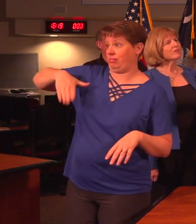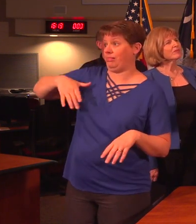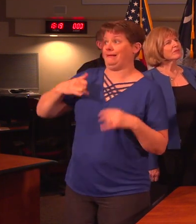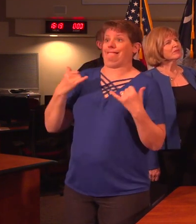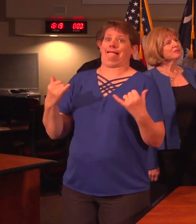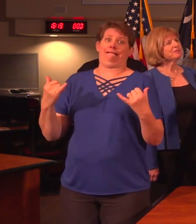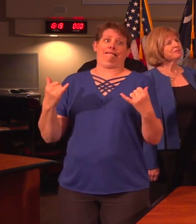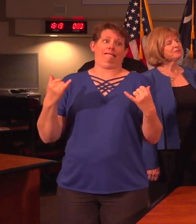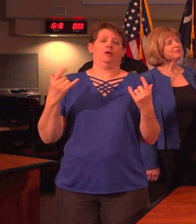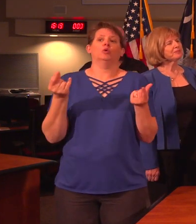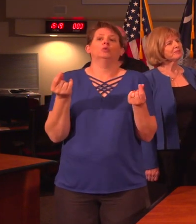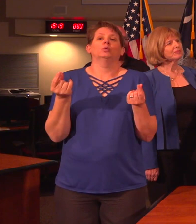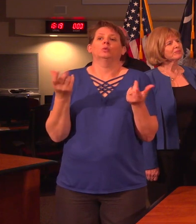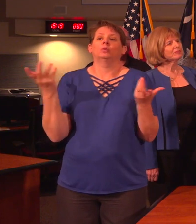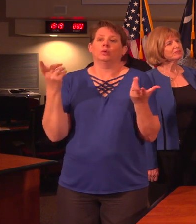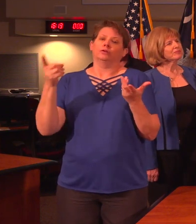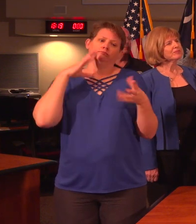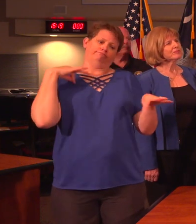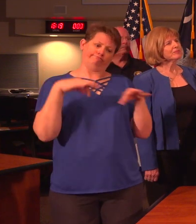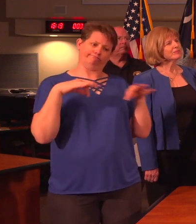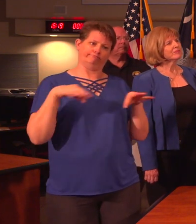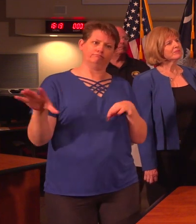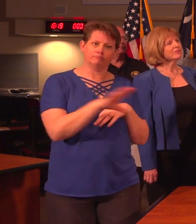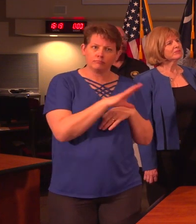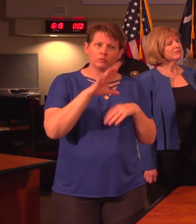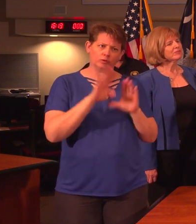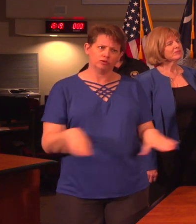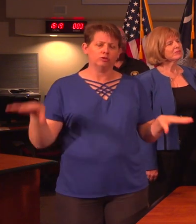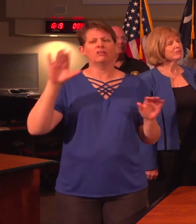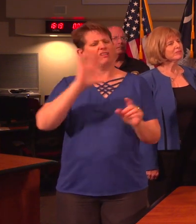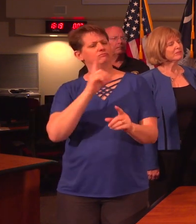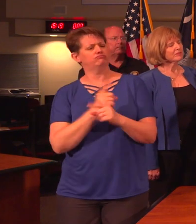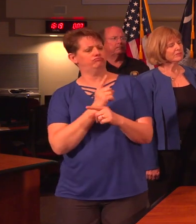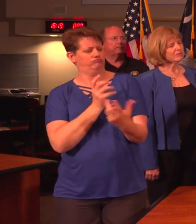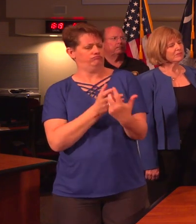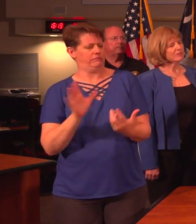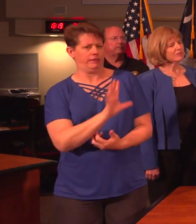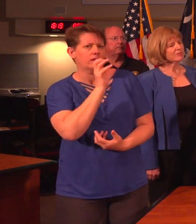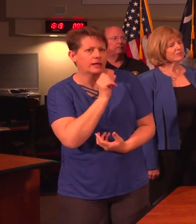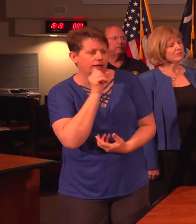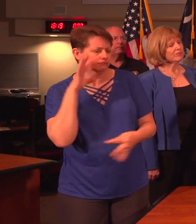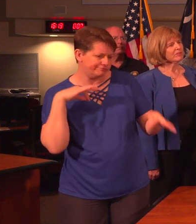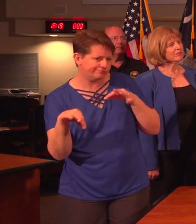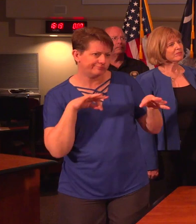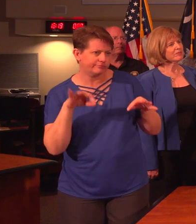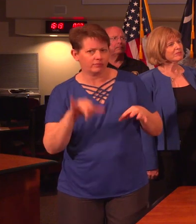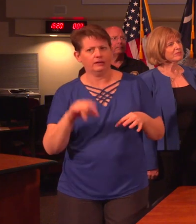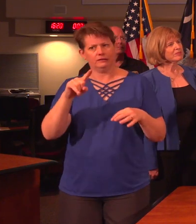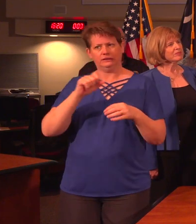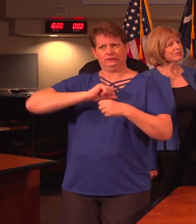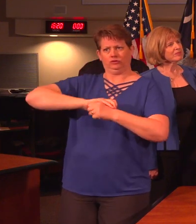is the time to explain to your children, in an age-appropriate way, how serious the coronavirus